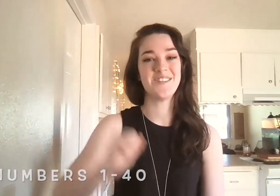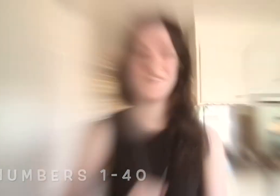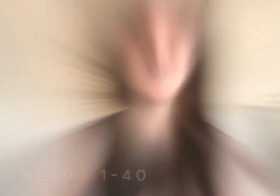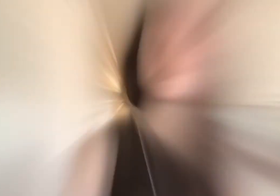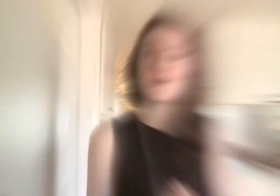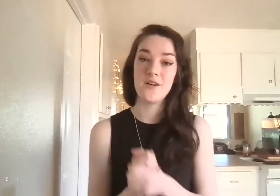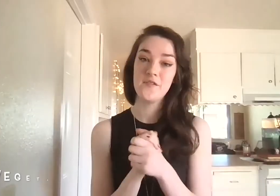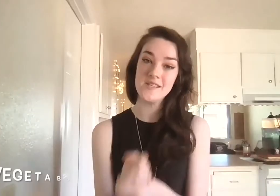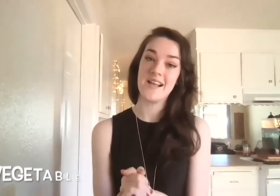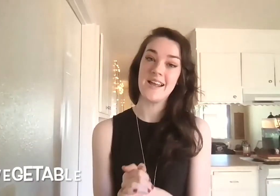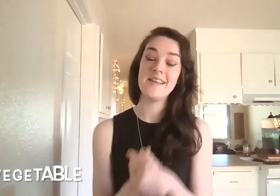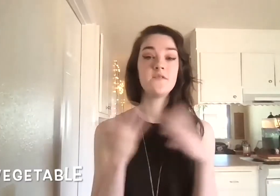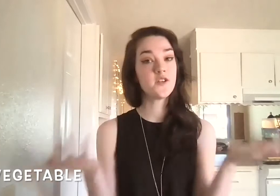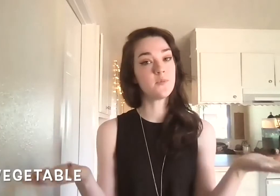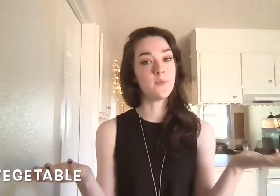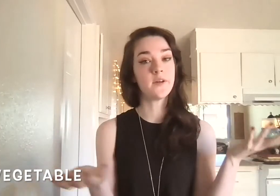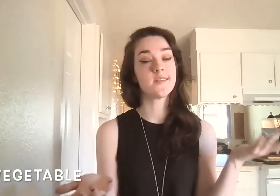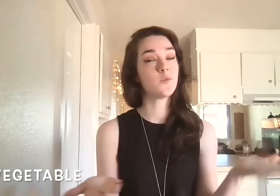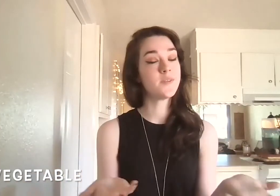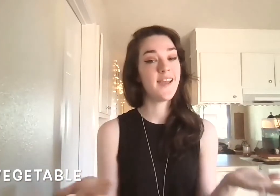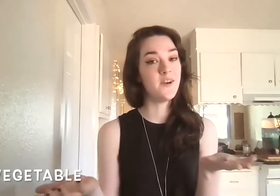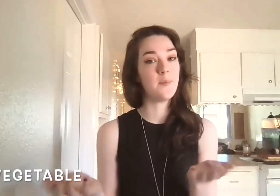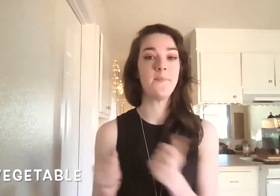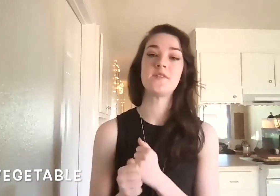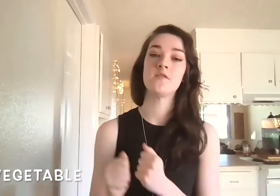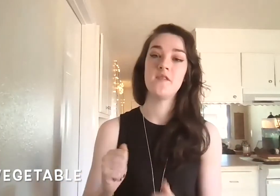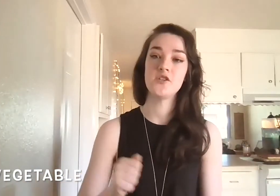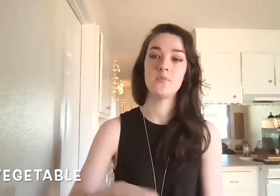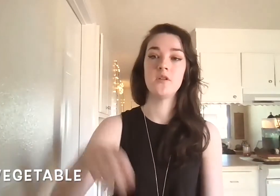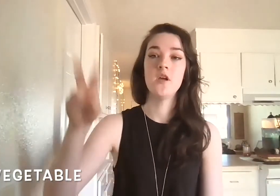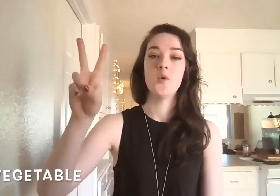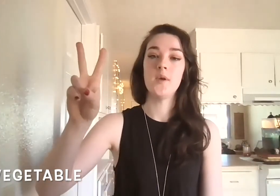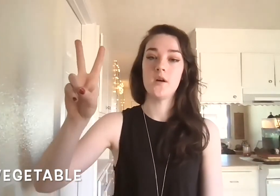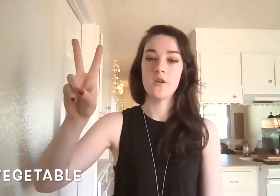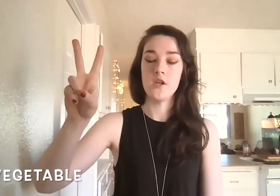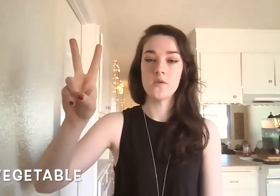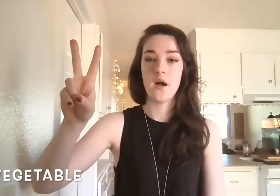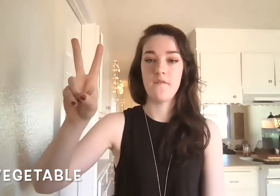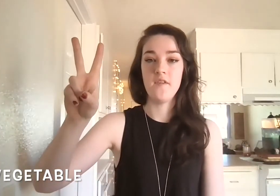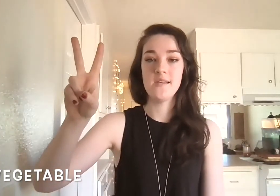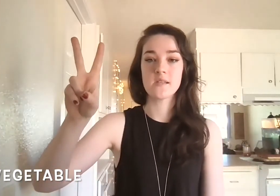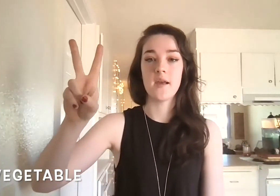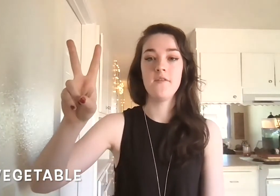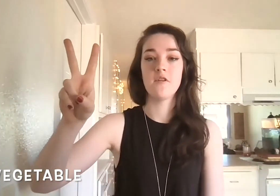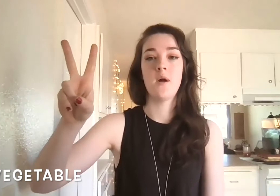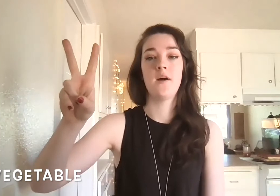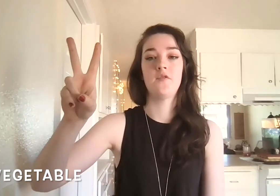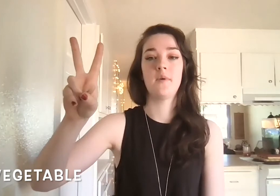Good job. So our first sign is vegetable because that's what we're signing about. So for vegetable, we are going to use our V sign from our alphabet